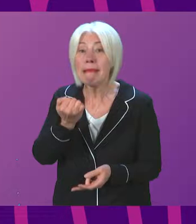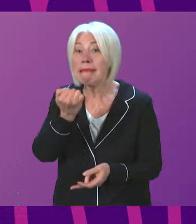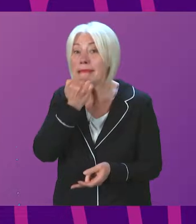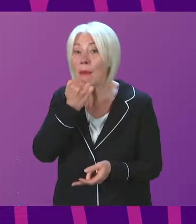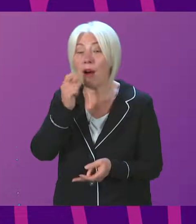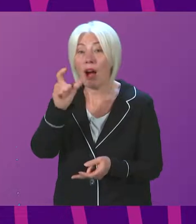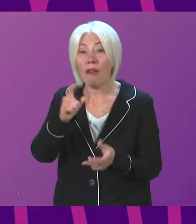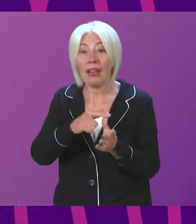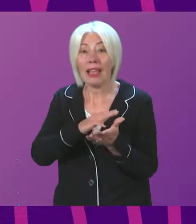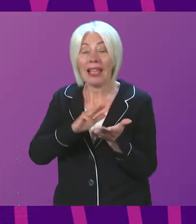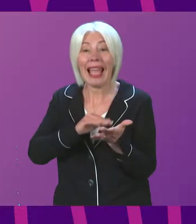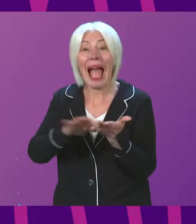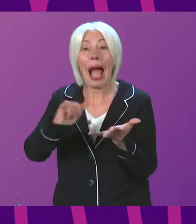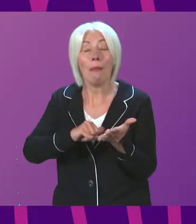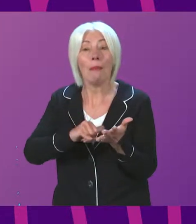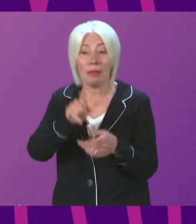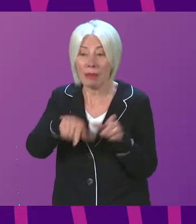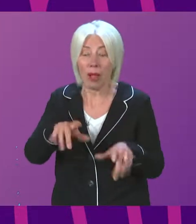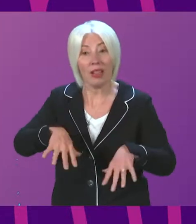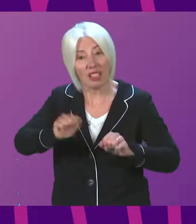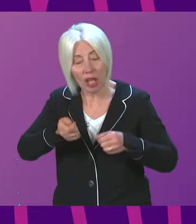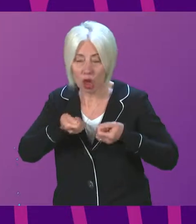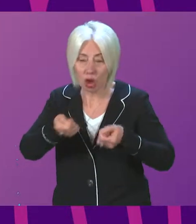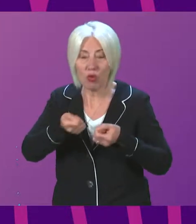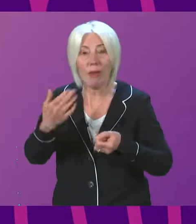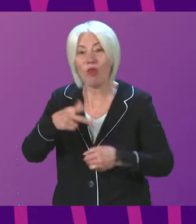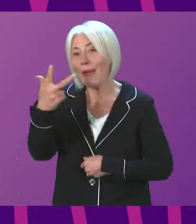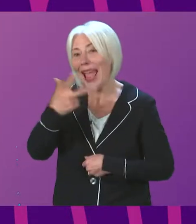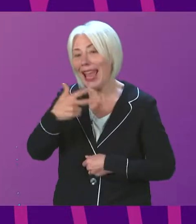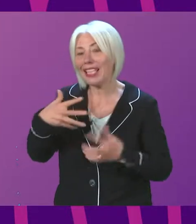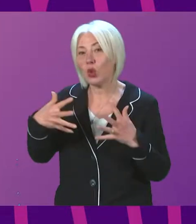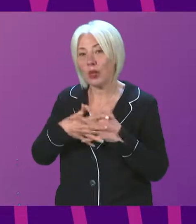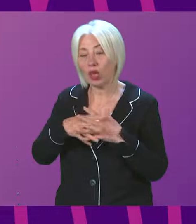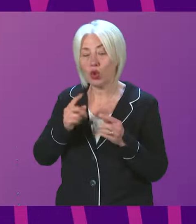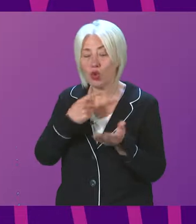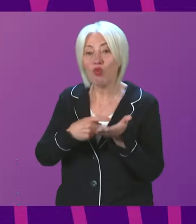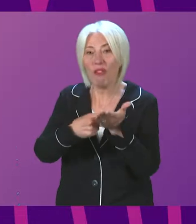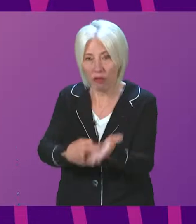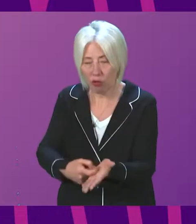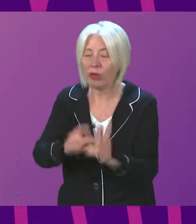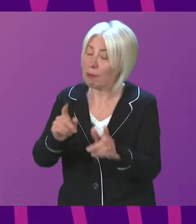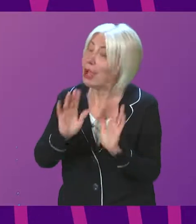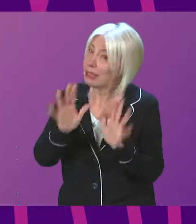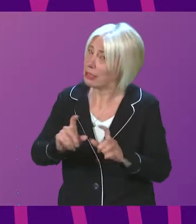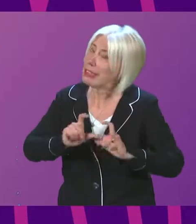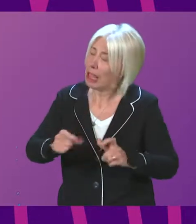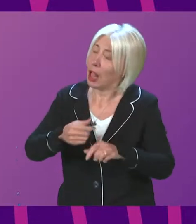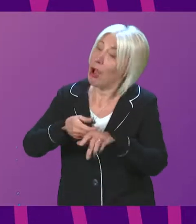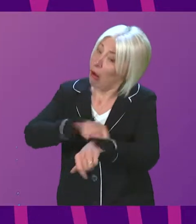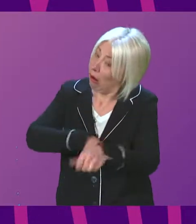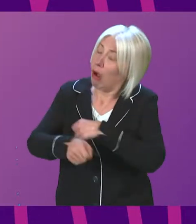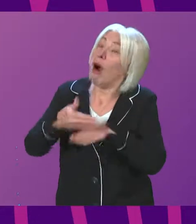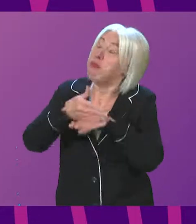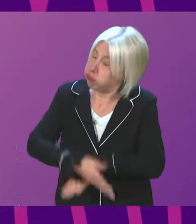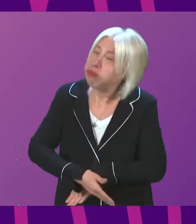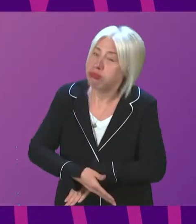of CAMHS patients starting treatment within 18 weeks of referral. There is still considerable work to do, but the investment